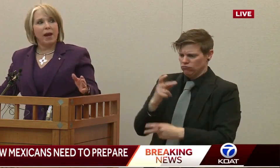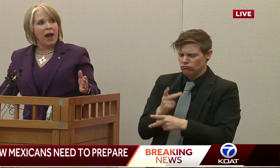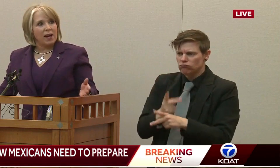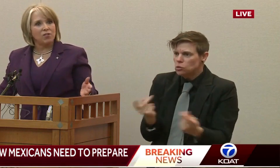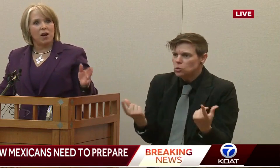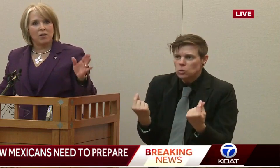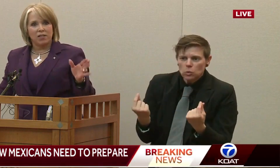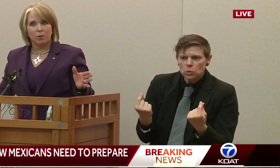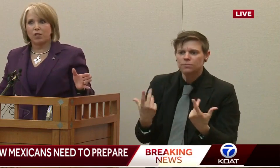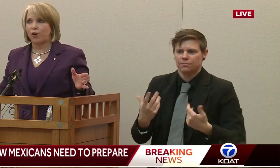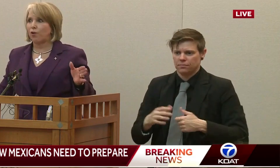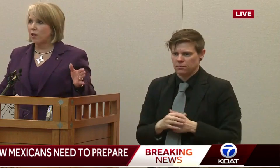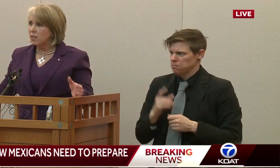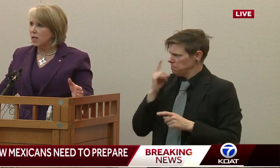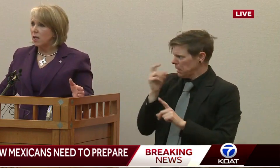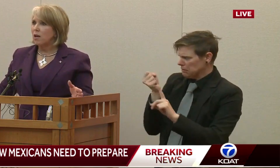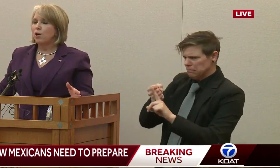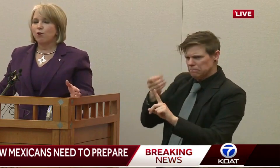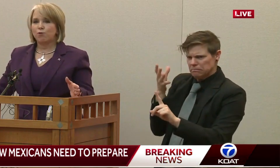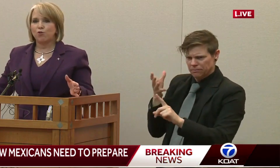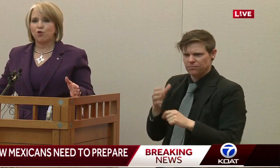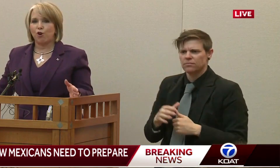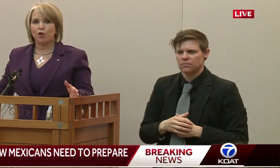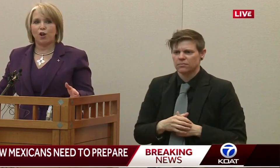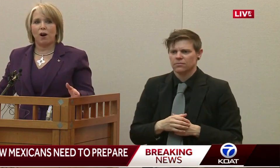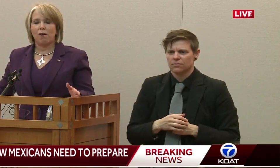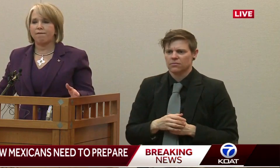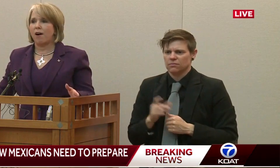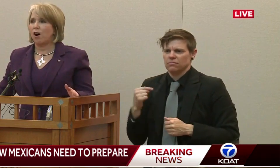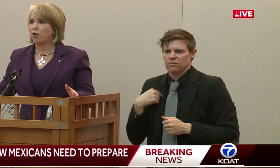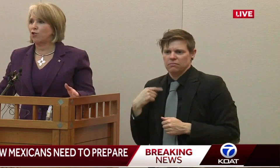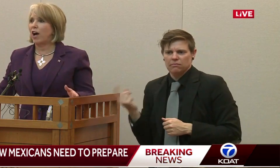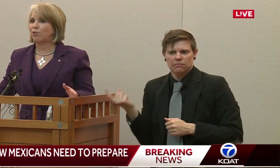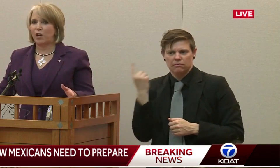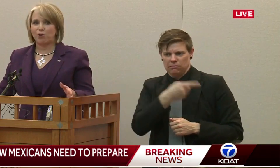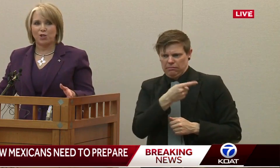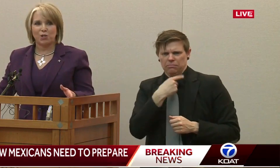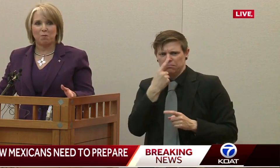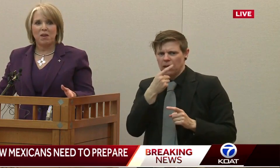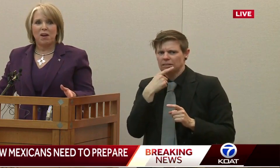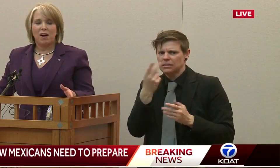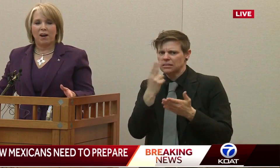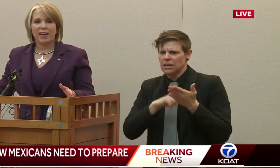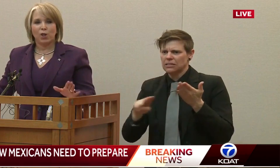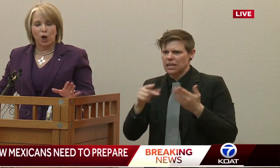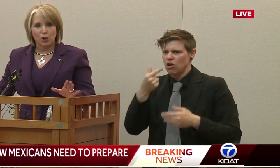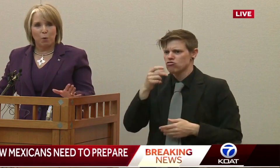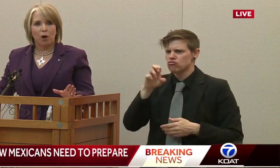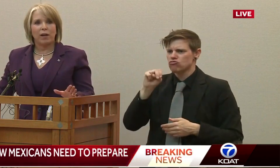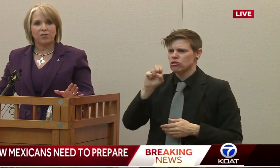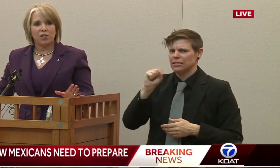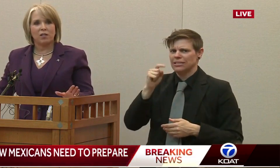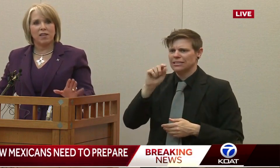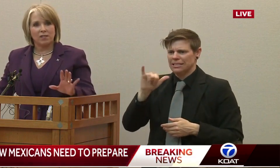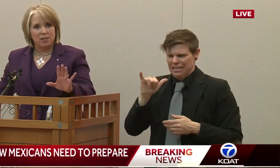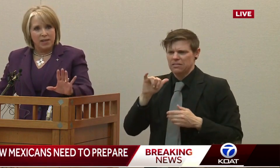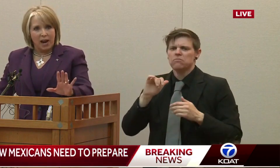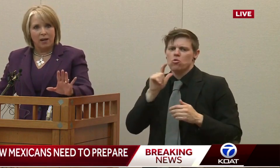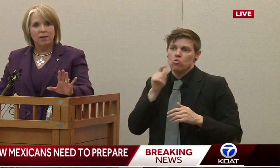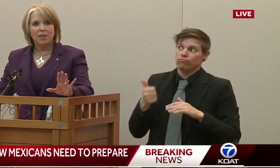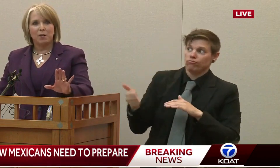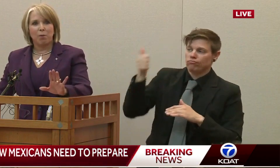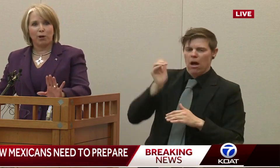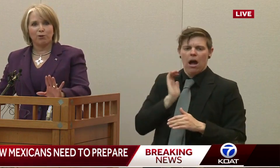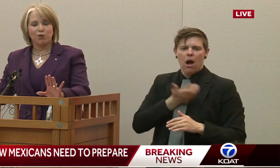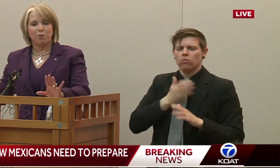can. And then I'm going to ask Secretary Gorgenski, who's in charge of our child care system in large part, and she does that